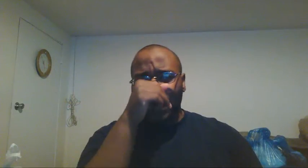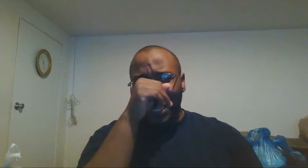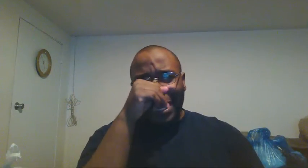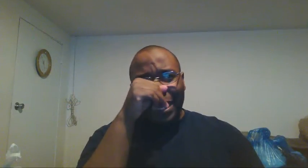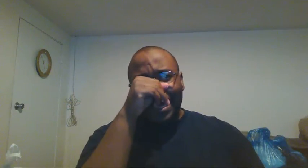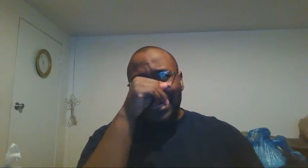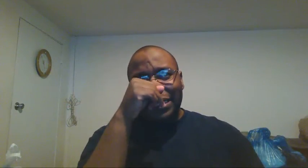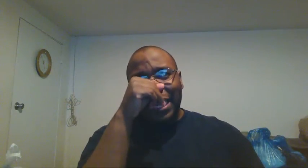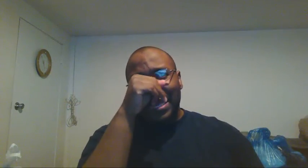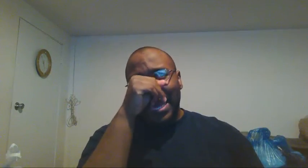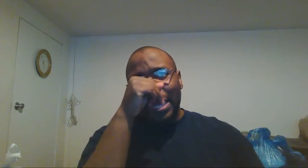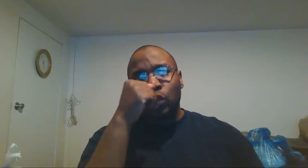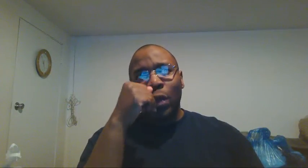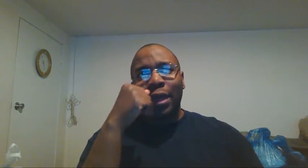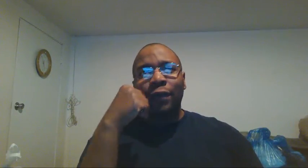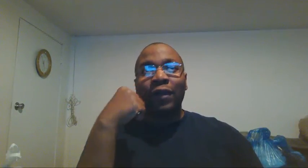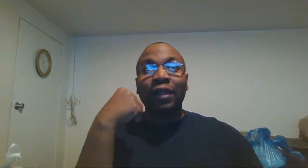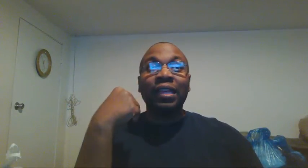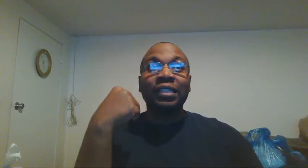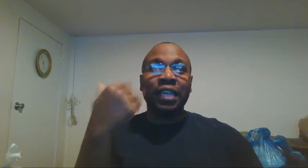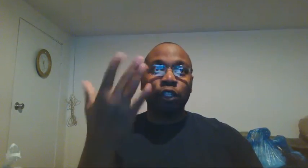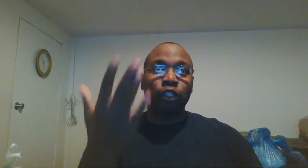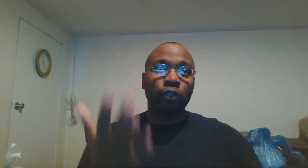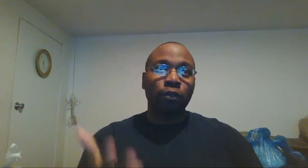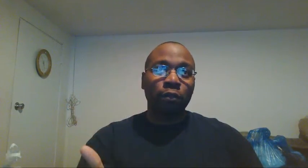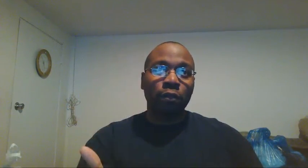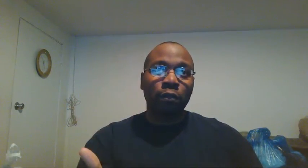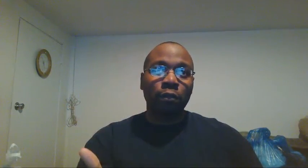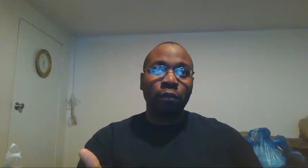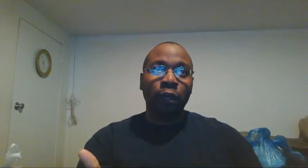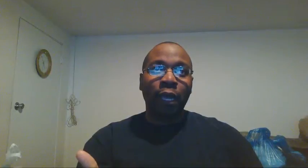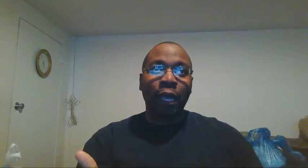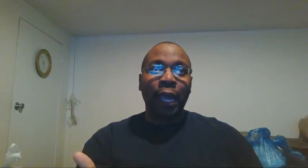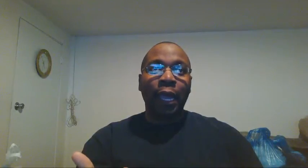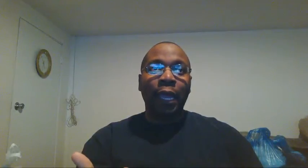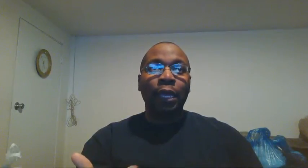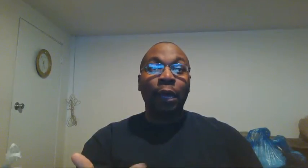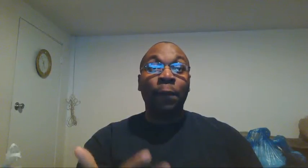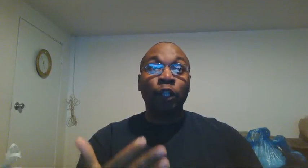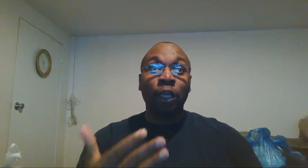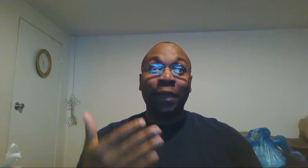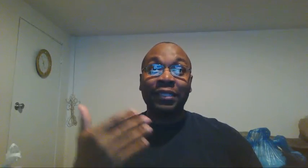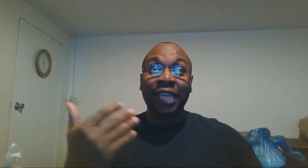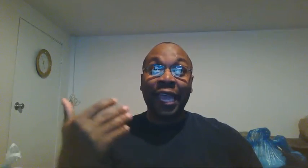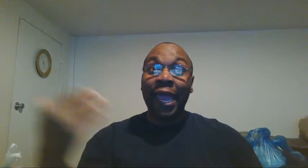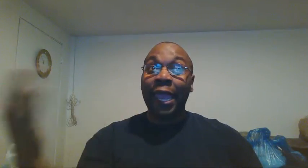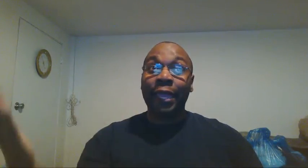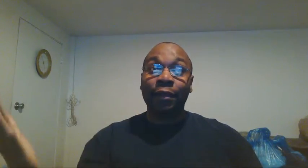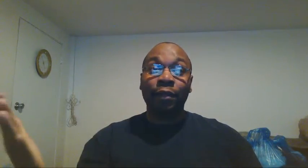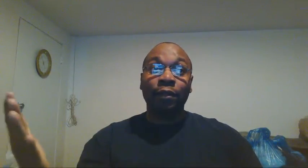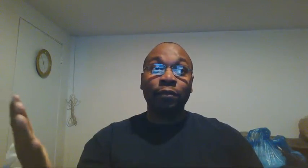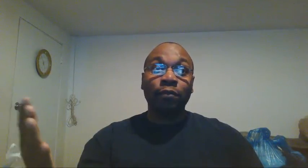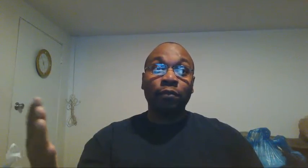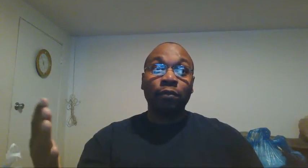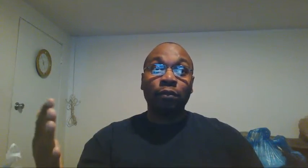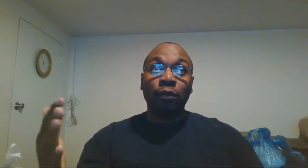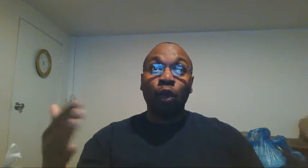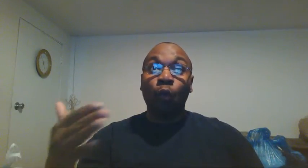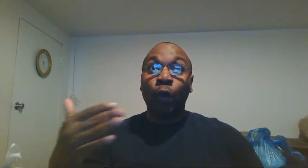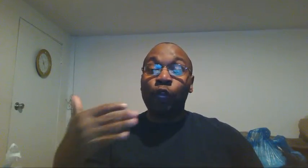let's say that you have a lust issue and a person may say hey what you have